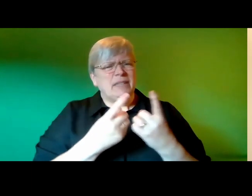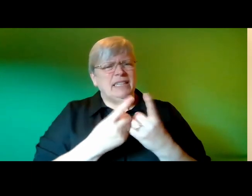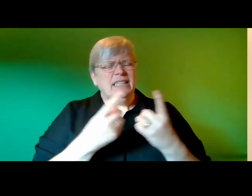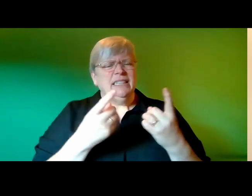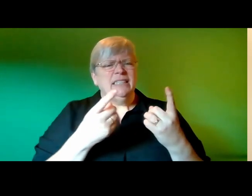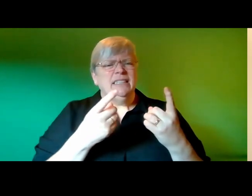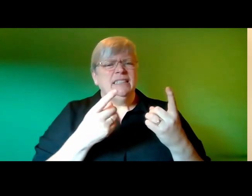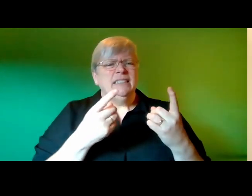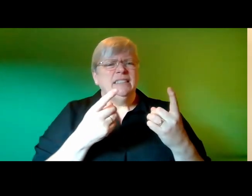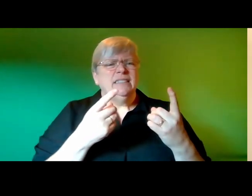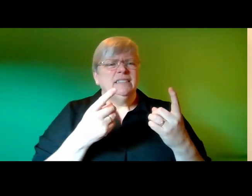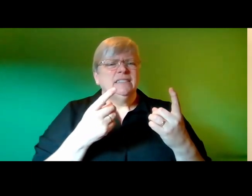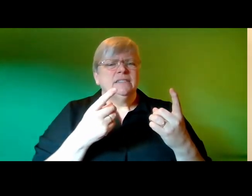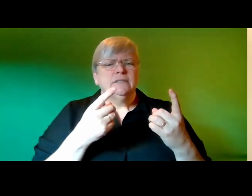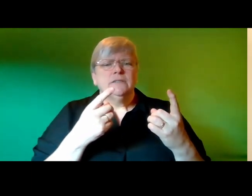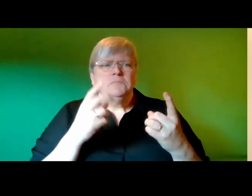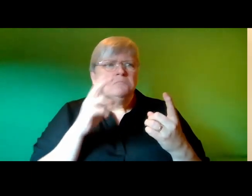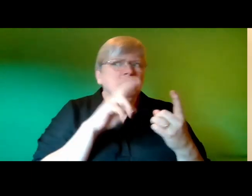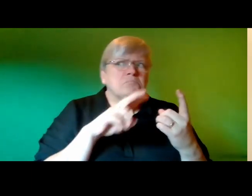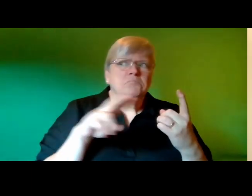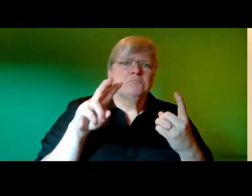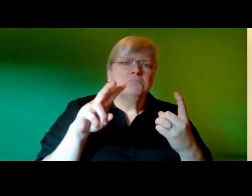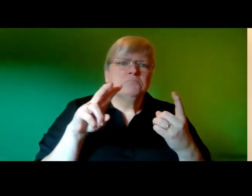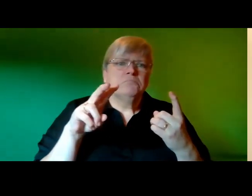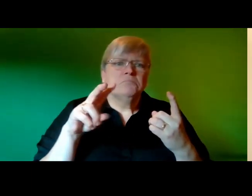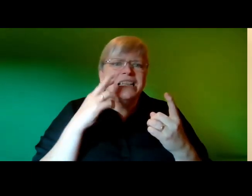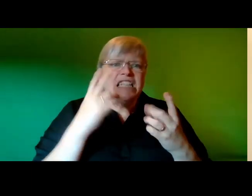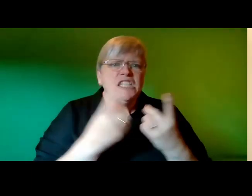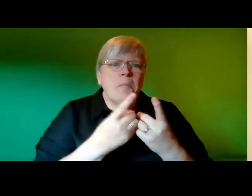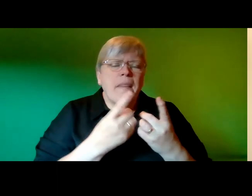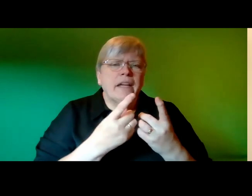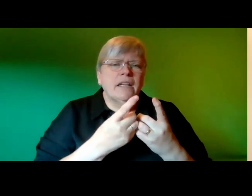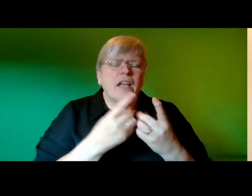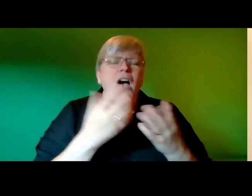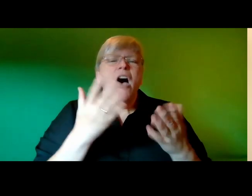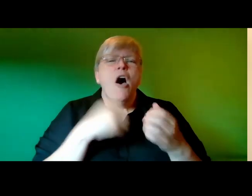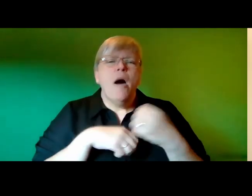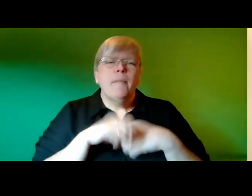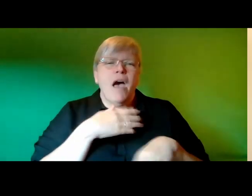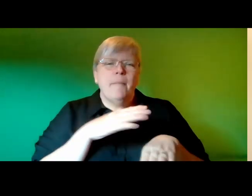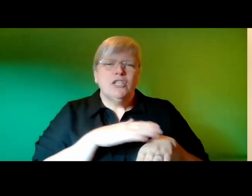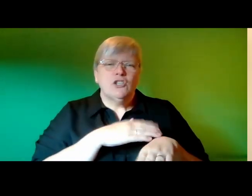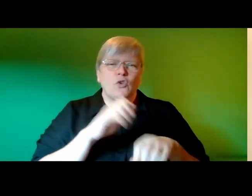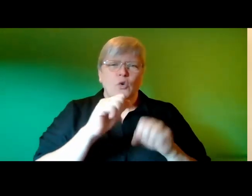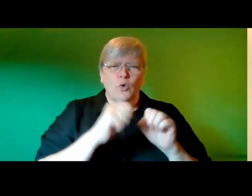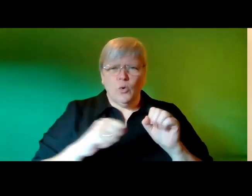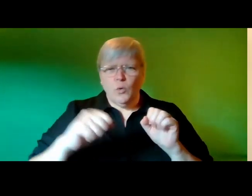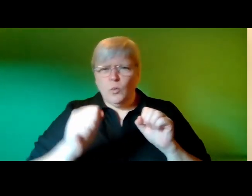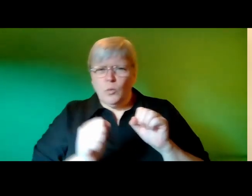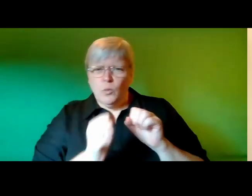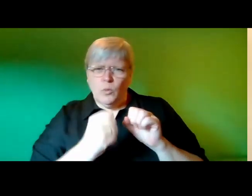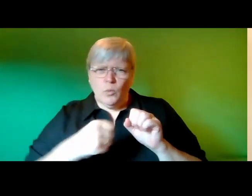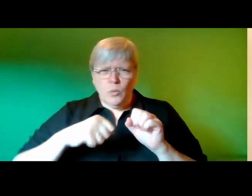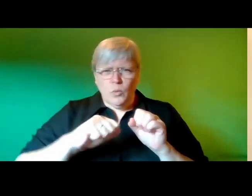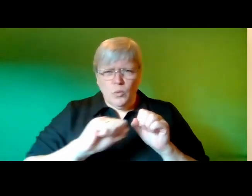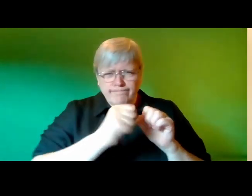looking vacantly around the room the movement of the probe begins to slow from its quick unorganized motion morphing into